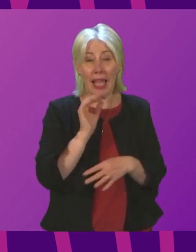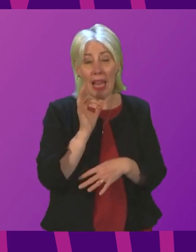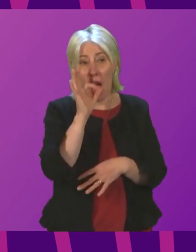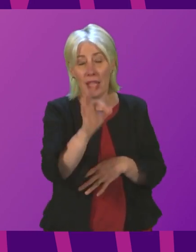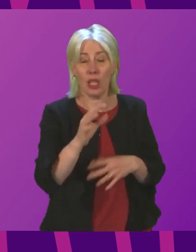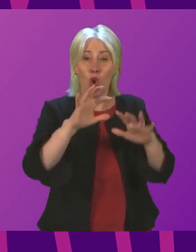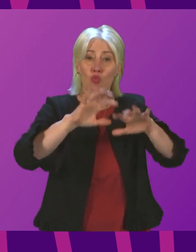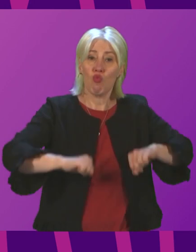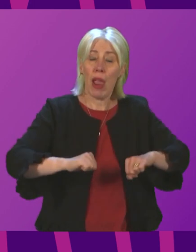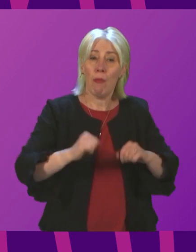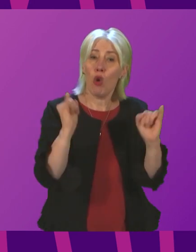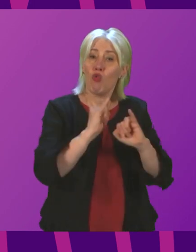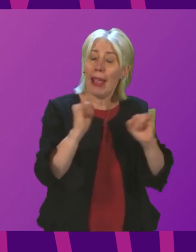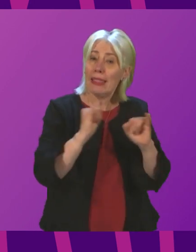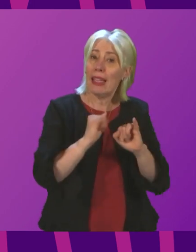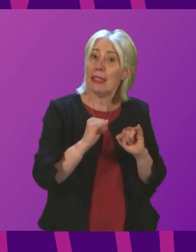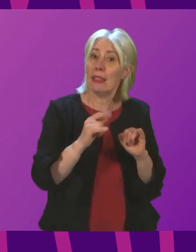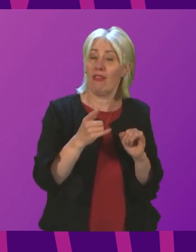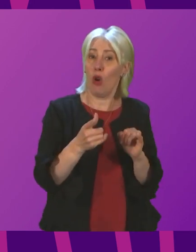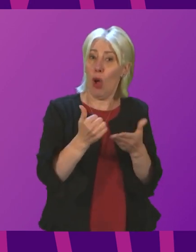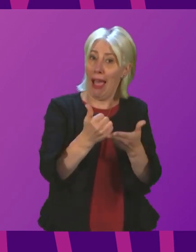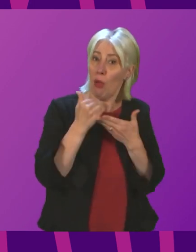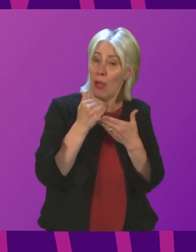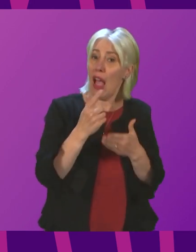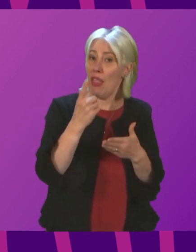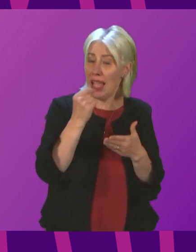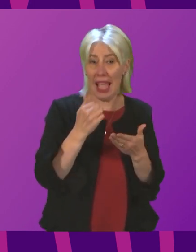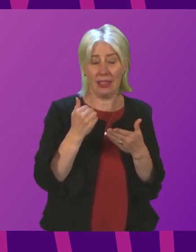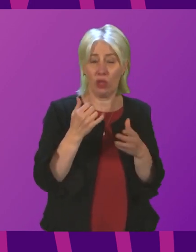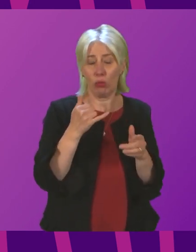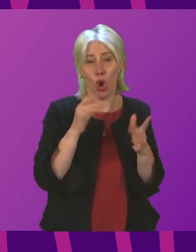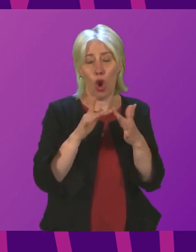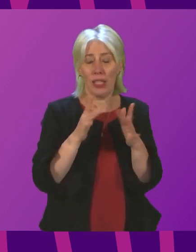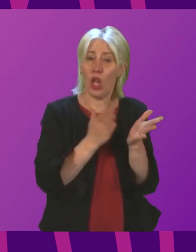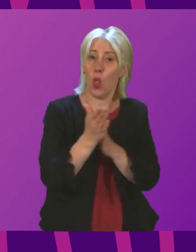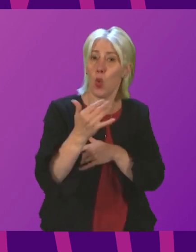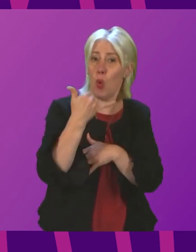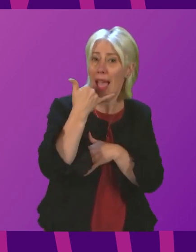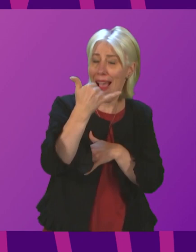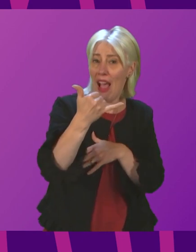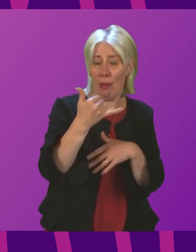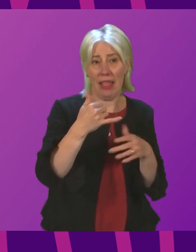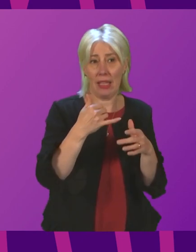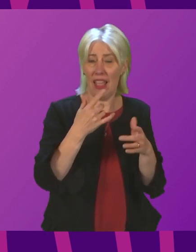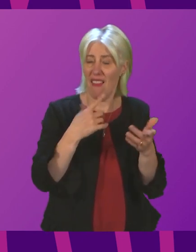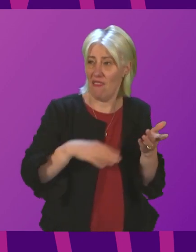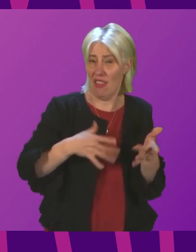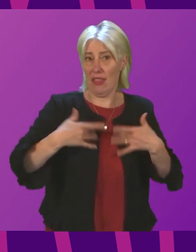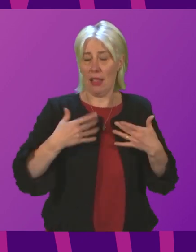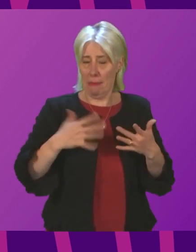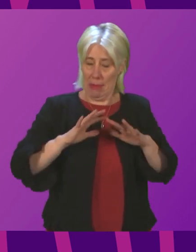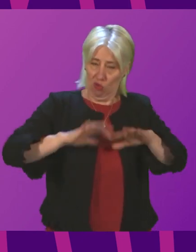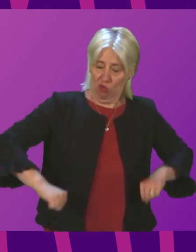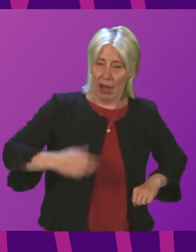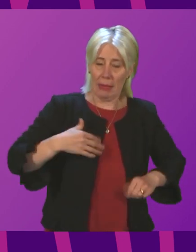helpline, which is 080-88-0103-02. you. Cabinet Secretary.